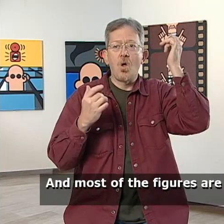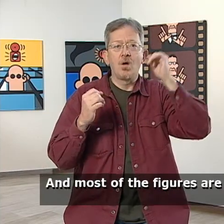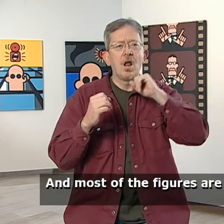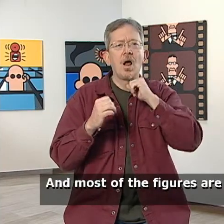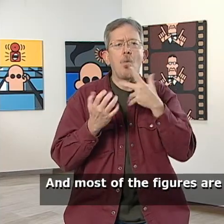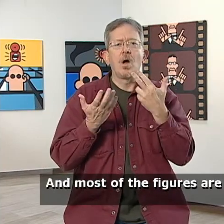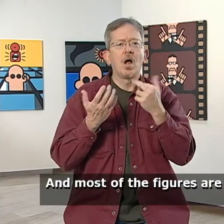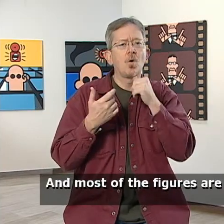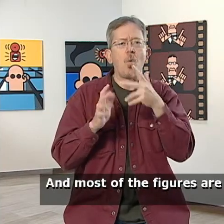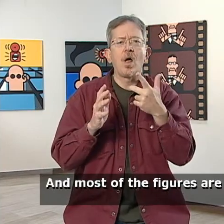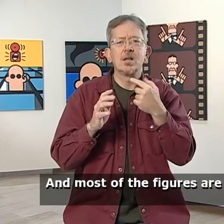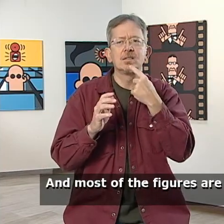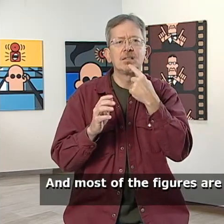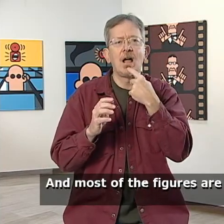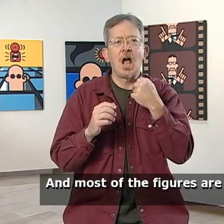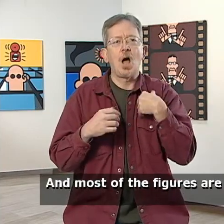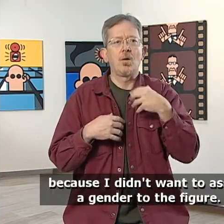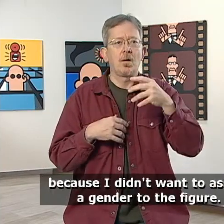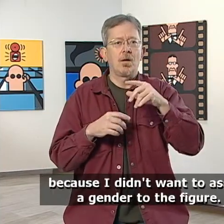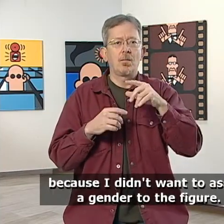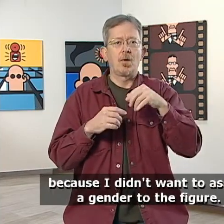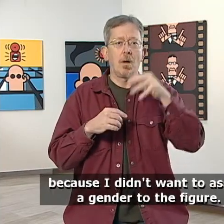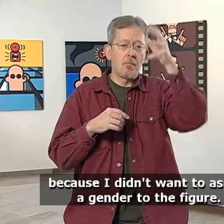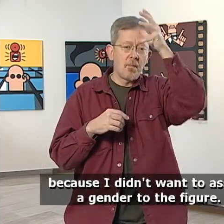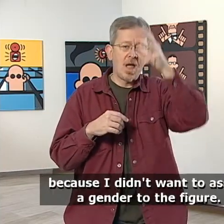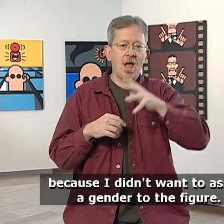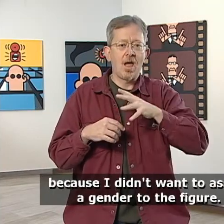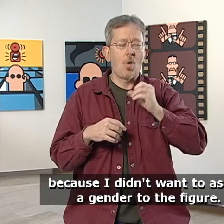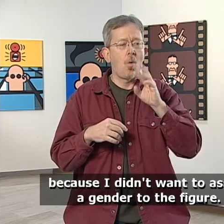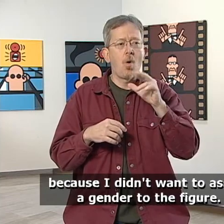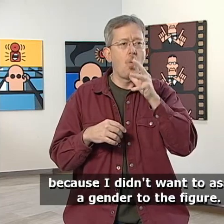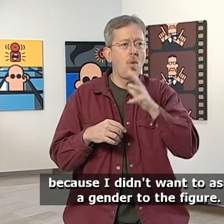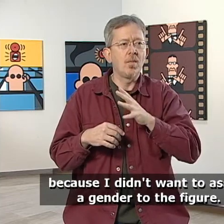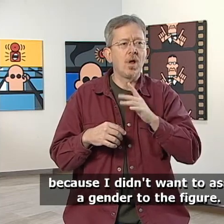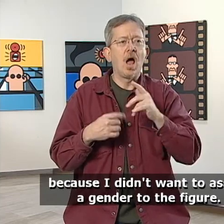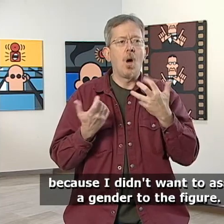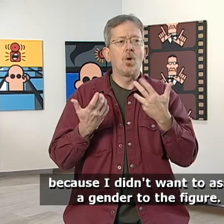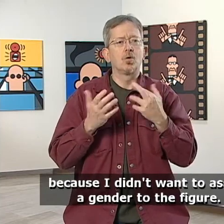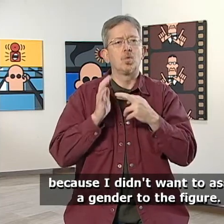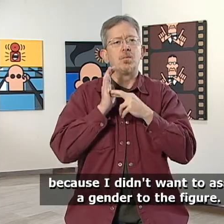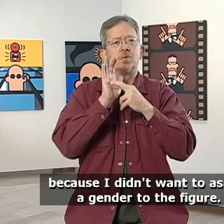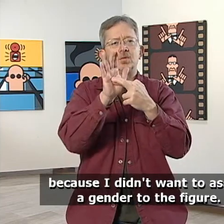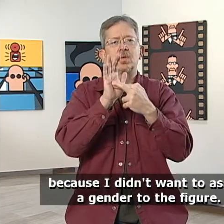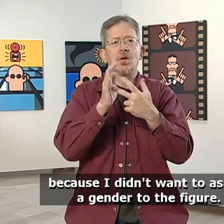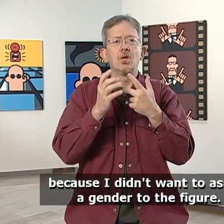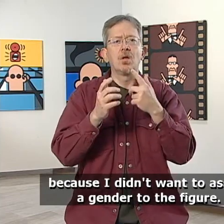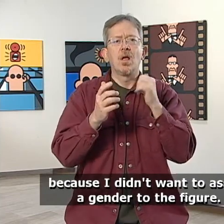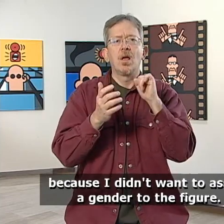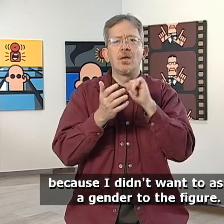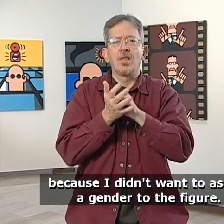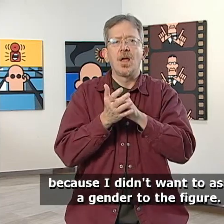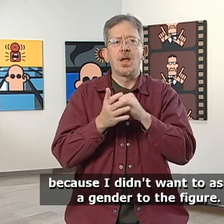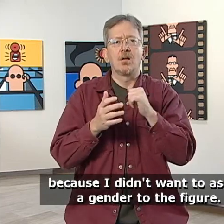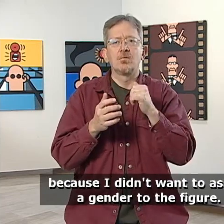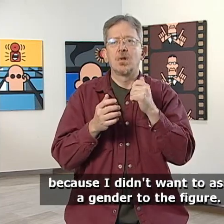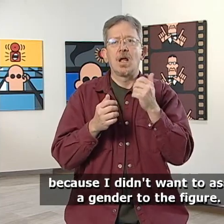And most of the figures are bald because I didn't want to assign a gender to the figure.